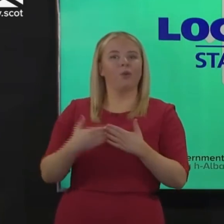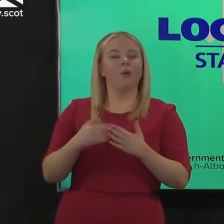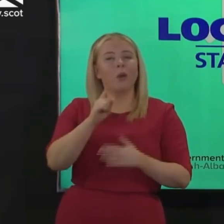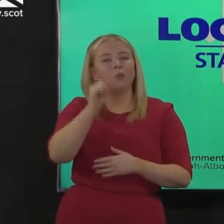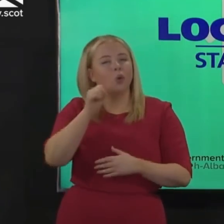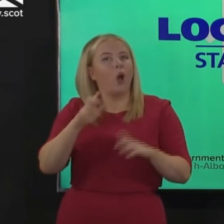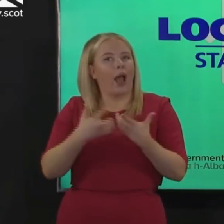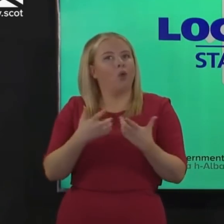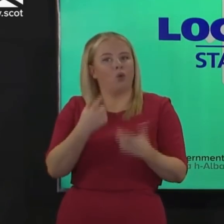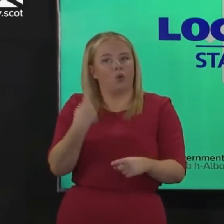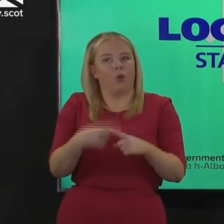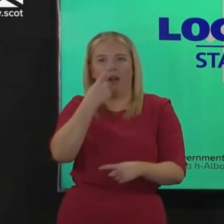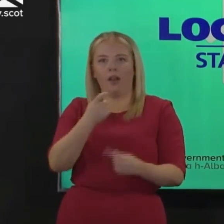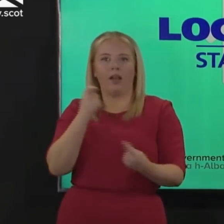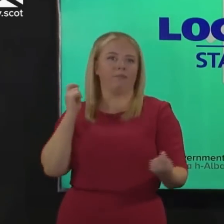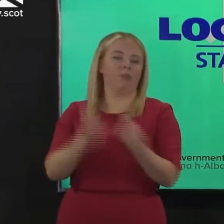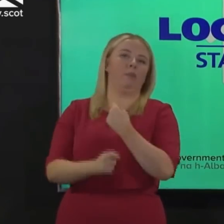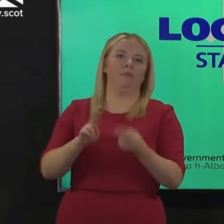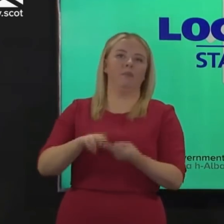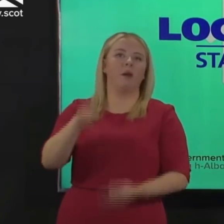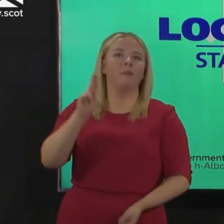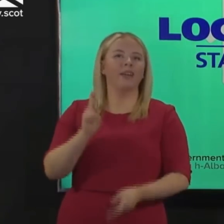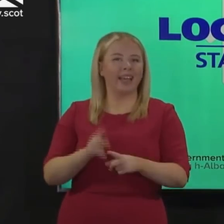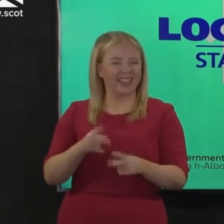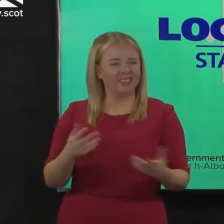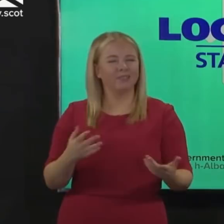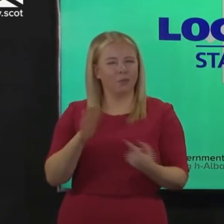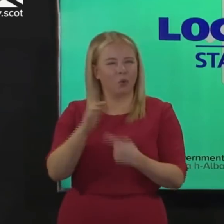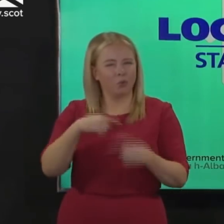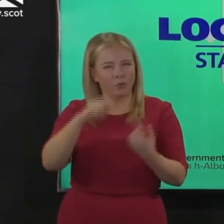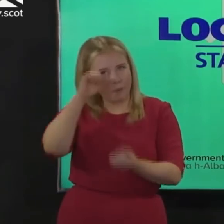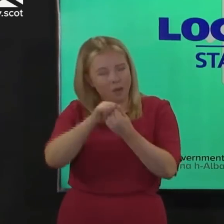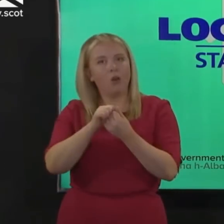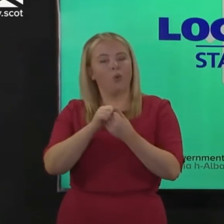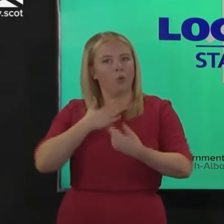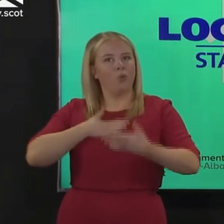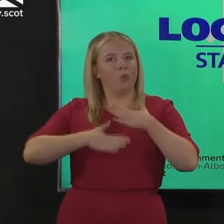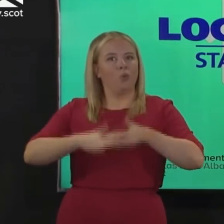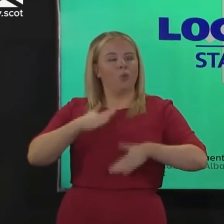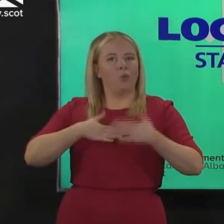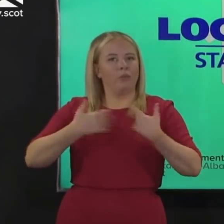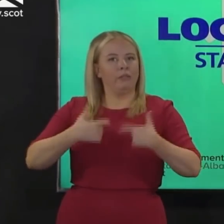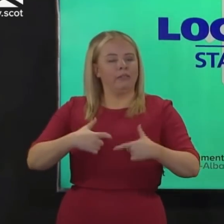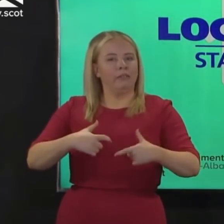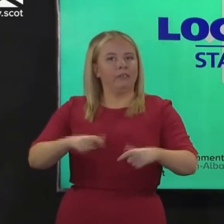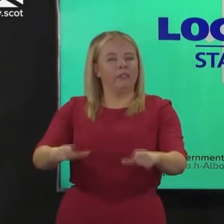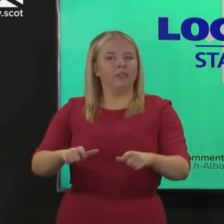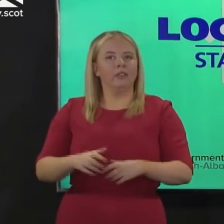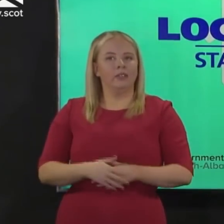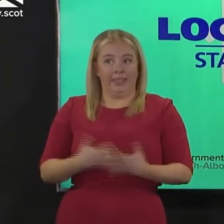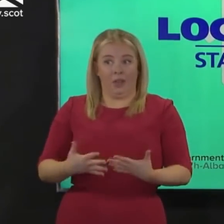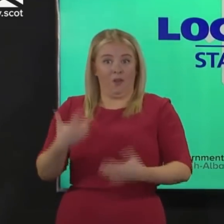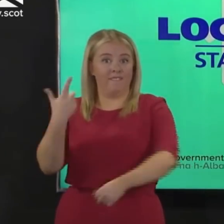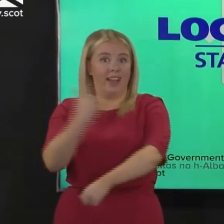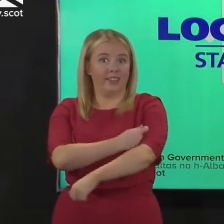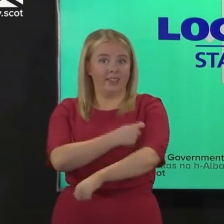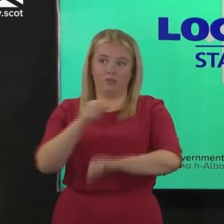wrong direction again so it's really important that we stick with it for now, hold our nerve, keep suppressing cases while vaccination does its job and